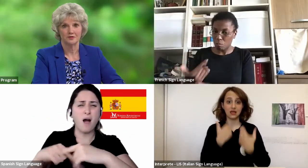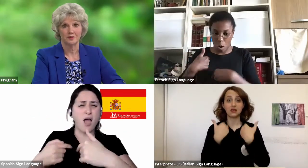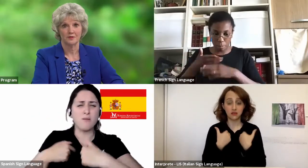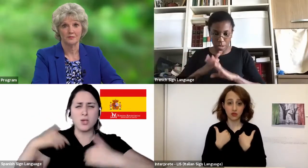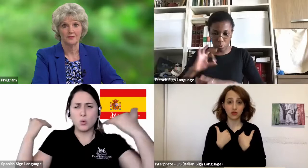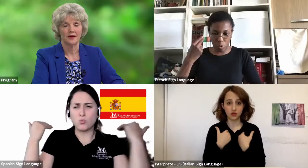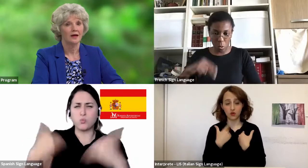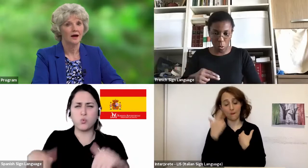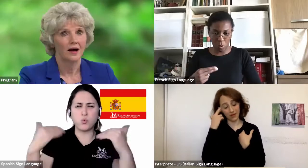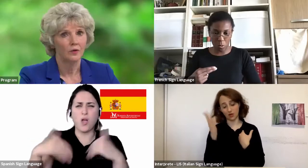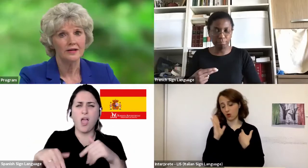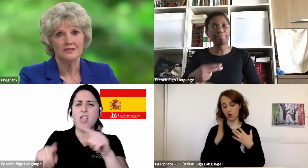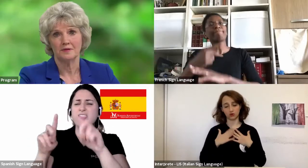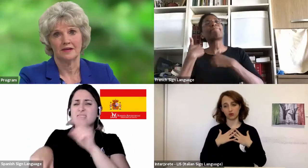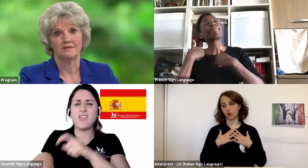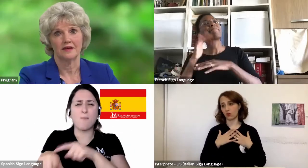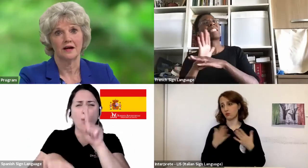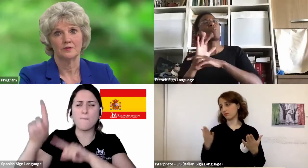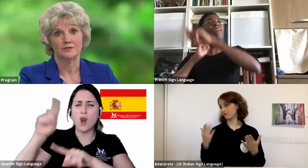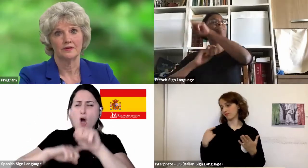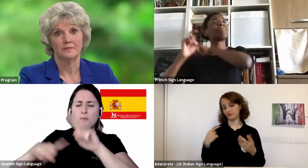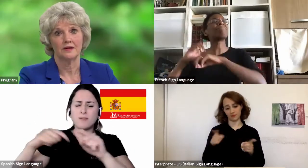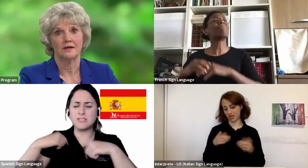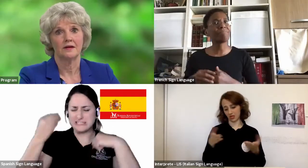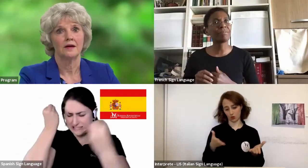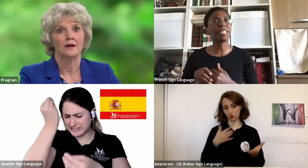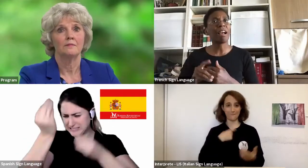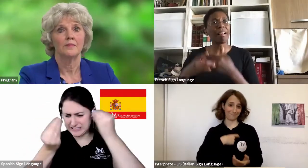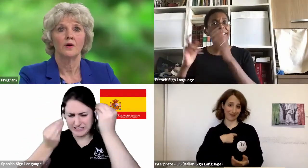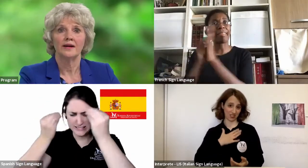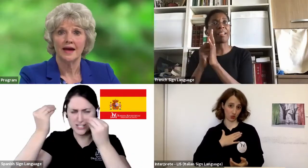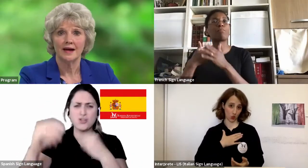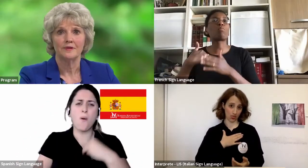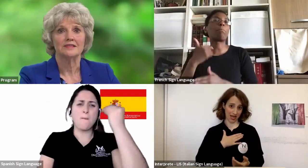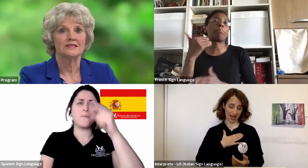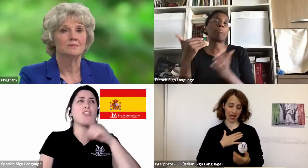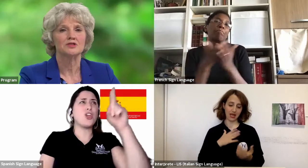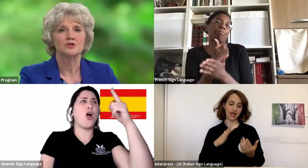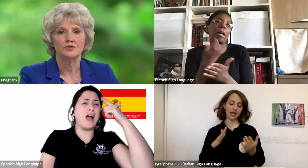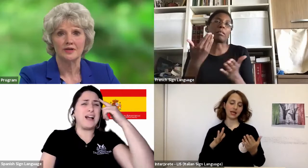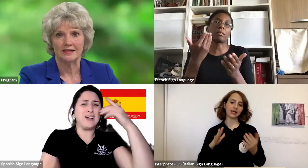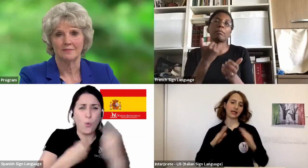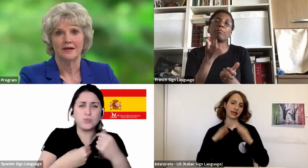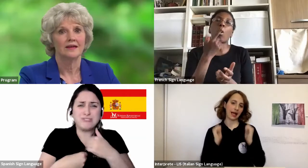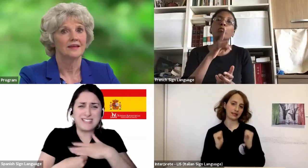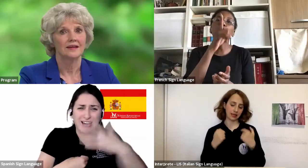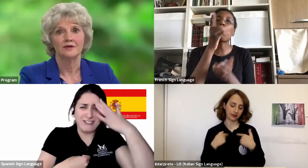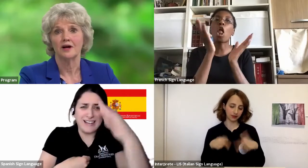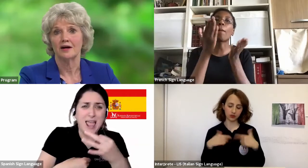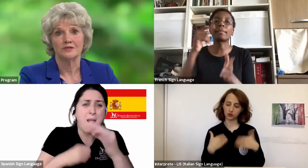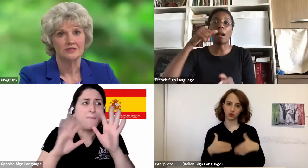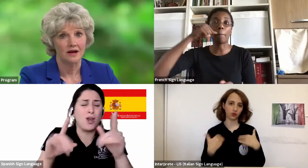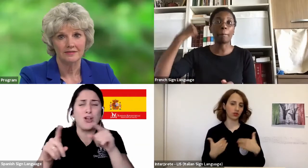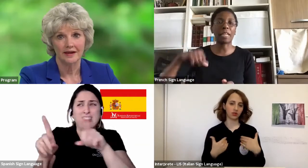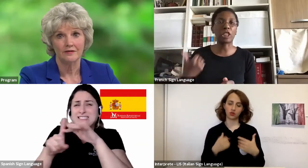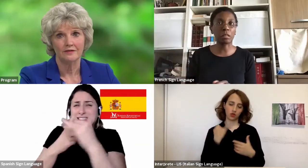time of trouble. I wanted to believe that God was with me, but what had happened seemed to scream that either